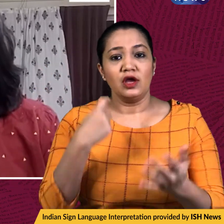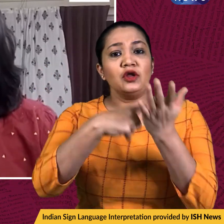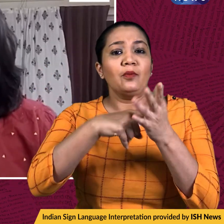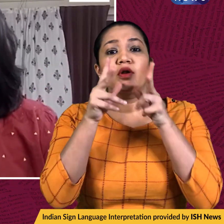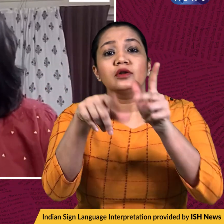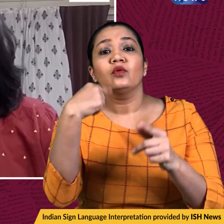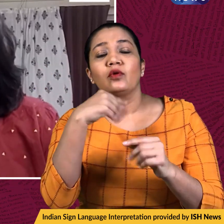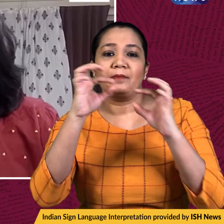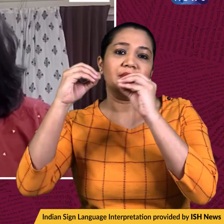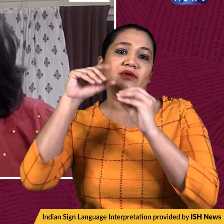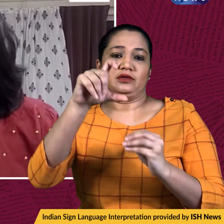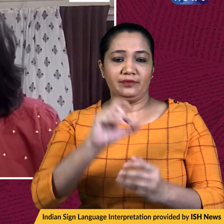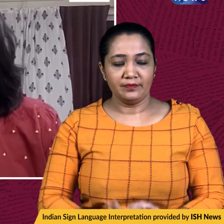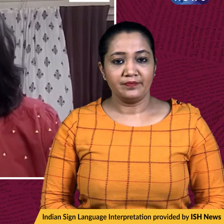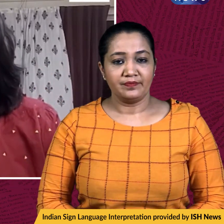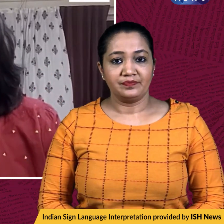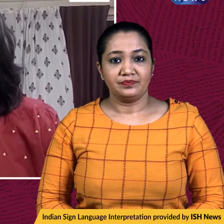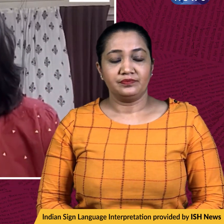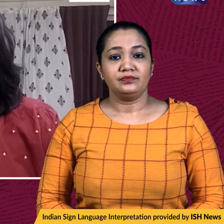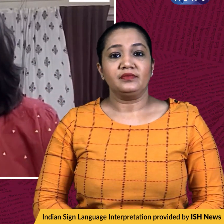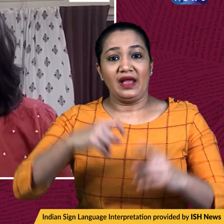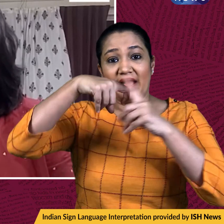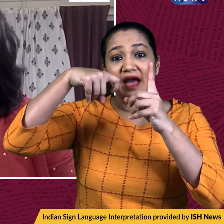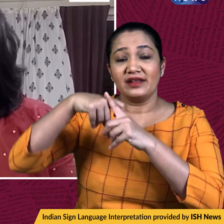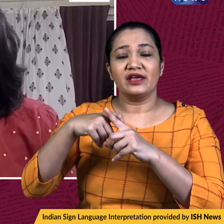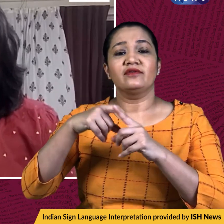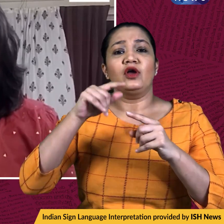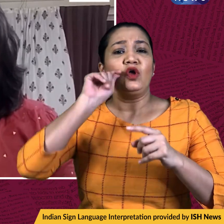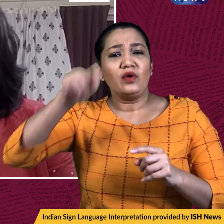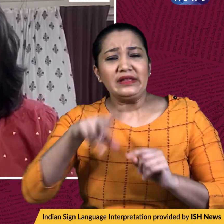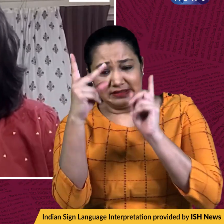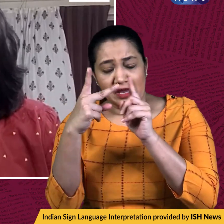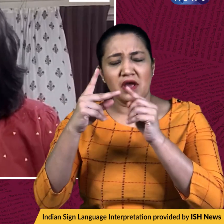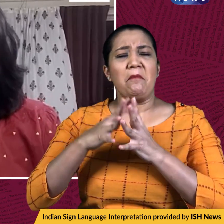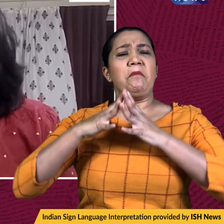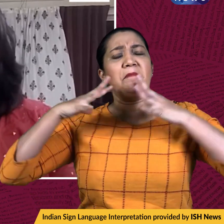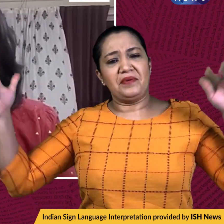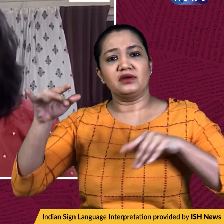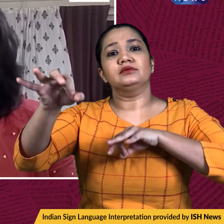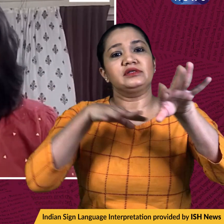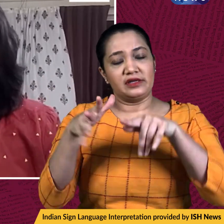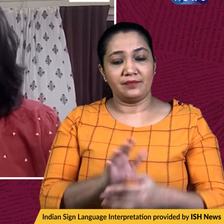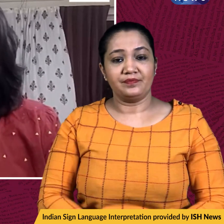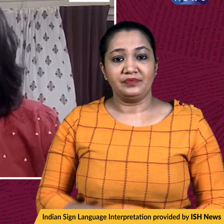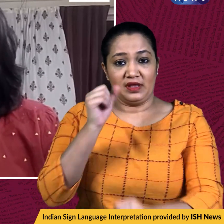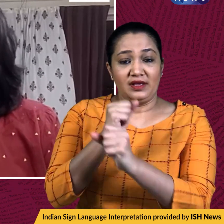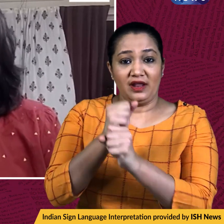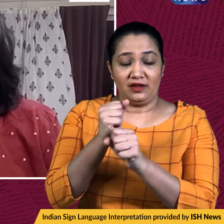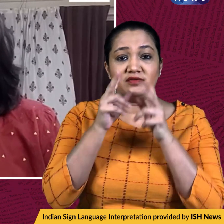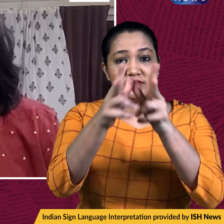BBC. Kharkiv is Ukraine's second most populous city. The governor of Kharkiv's regional